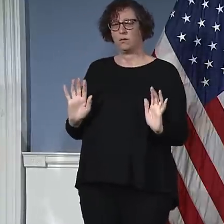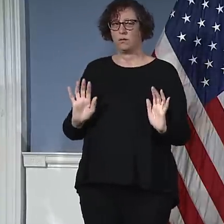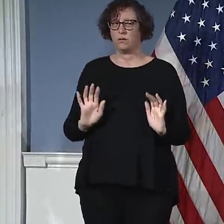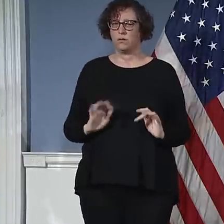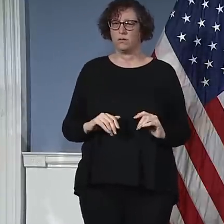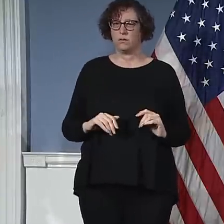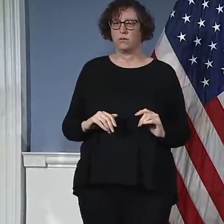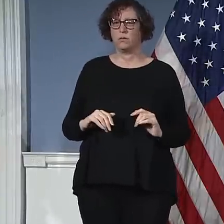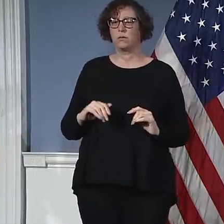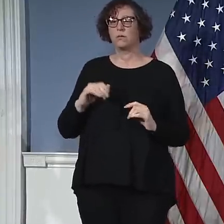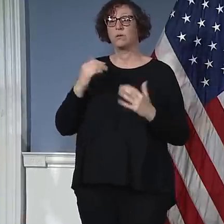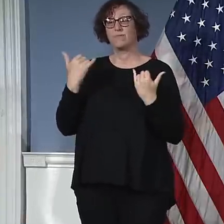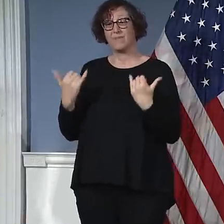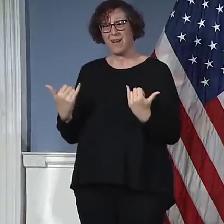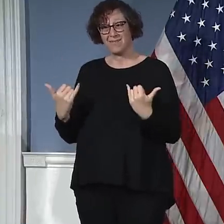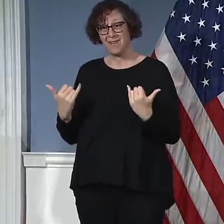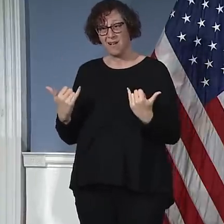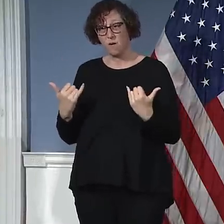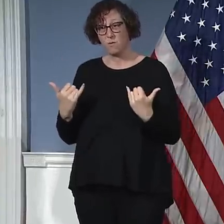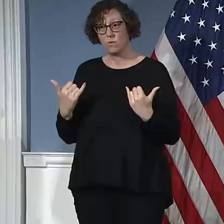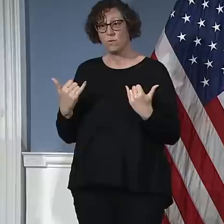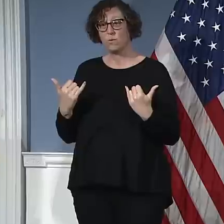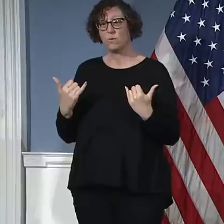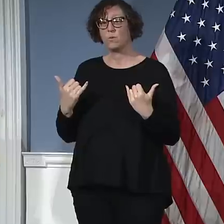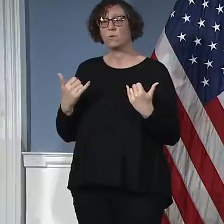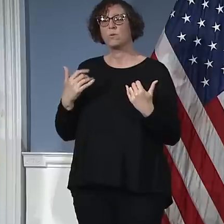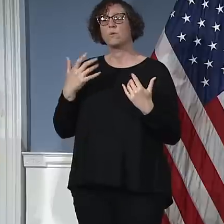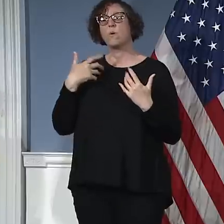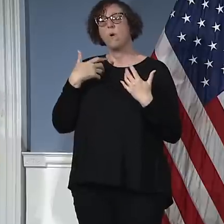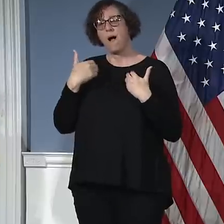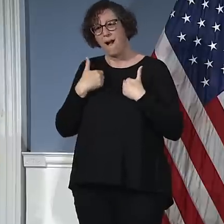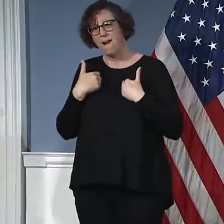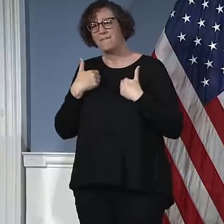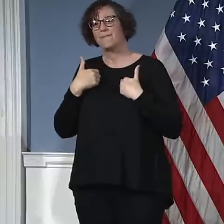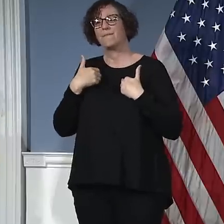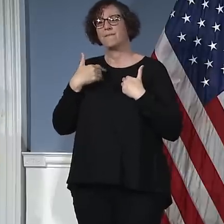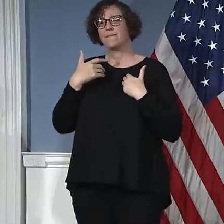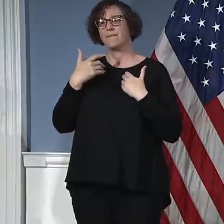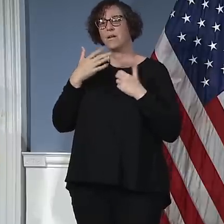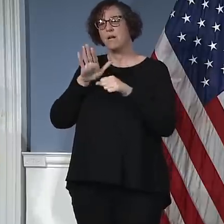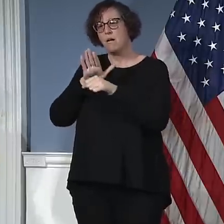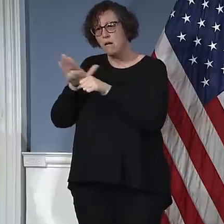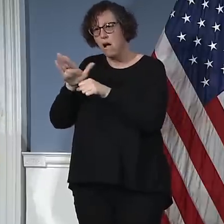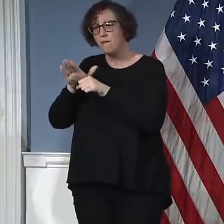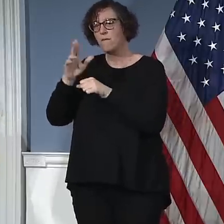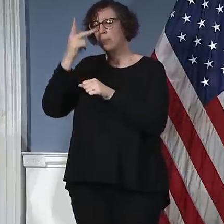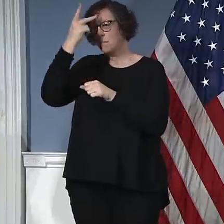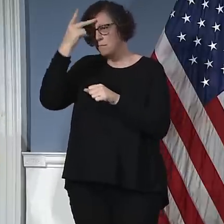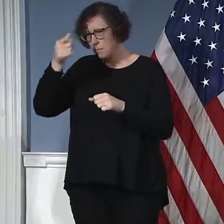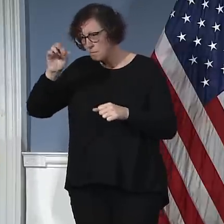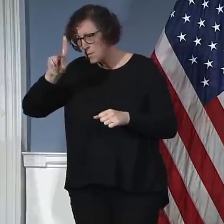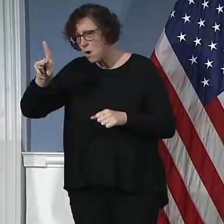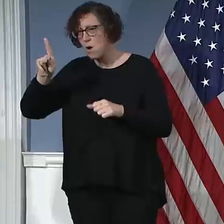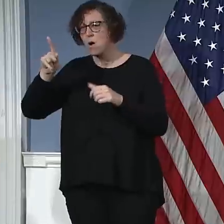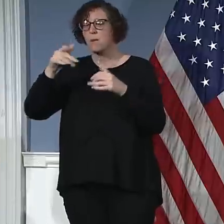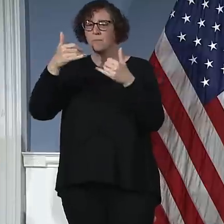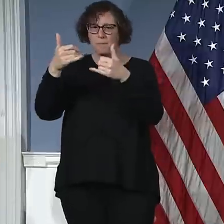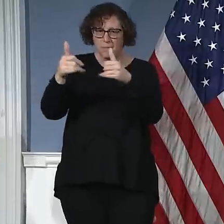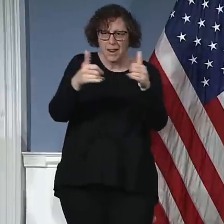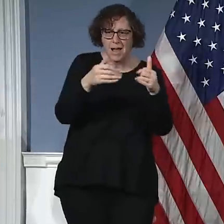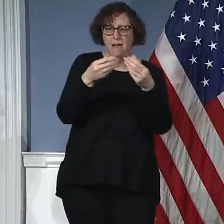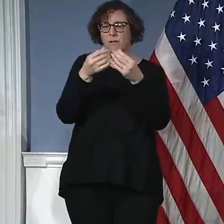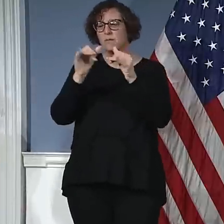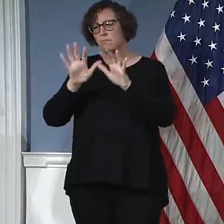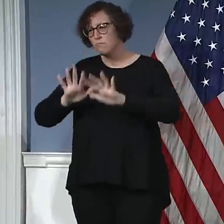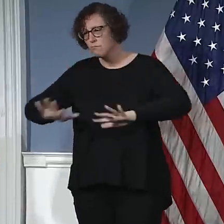I, right now we have a huge system of parks and playgrounds people are used to going to and we know where they are